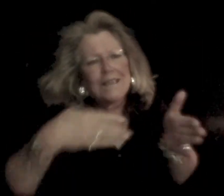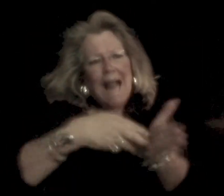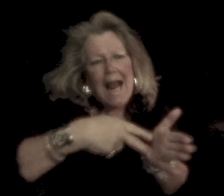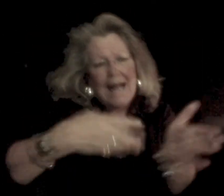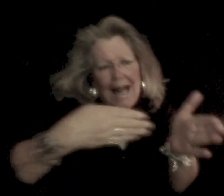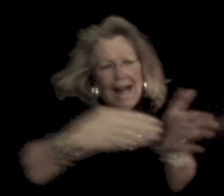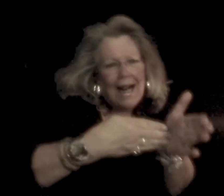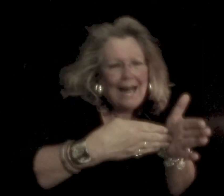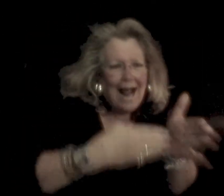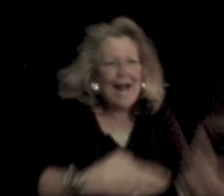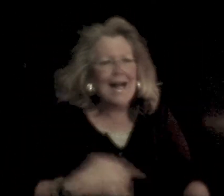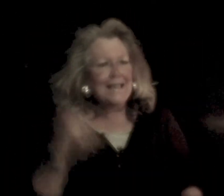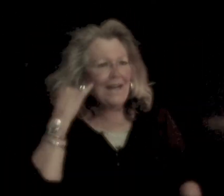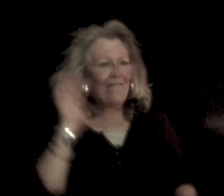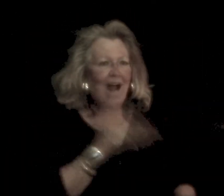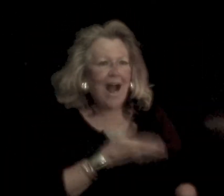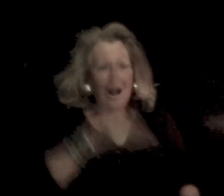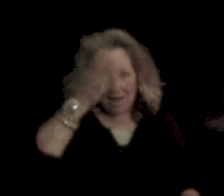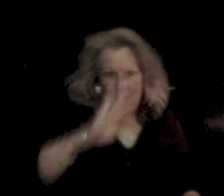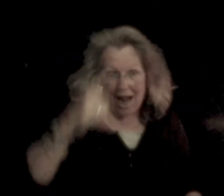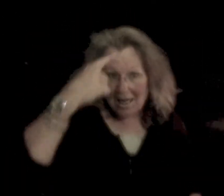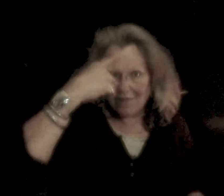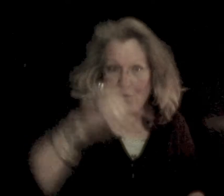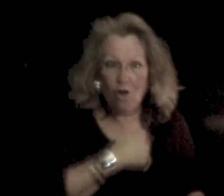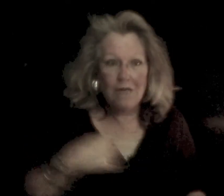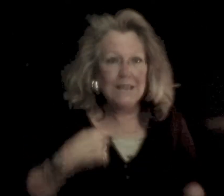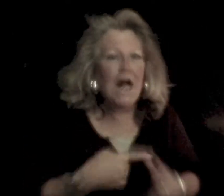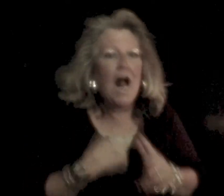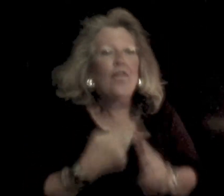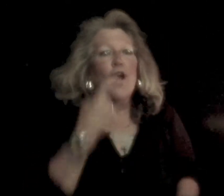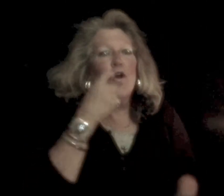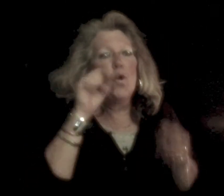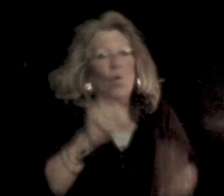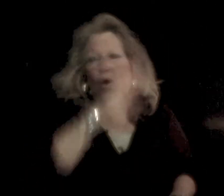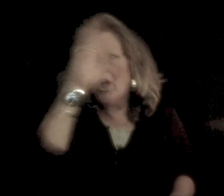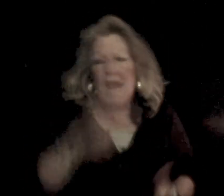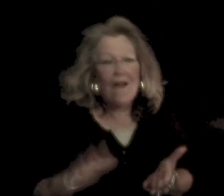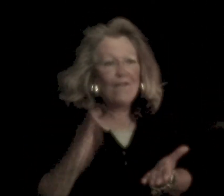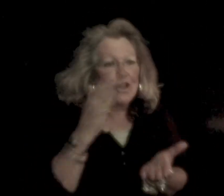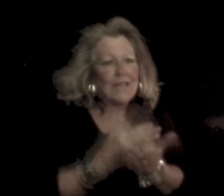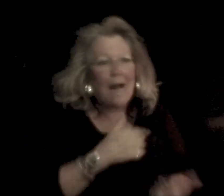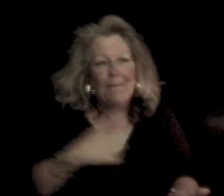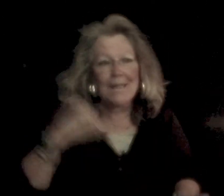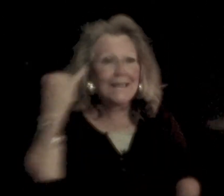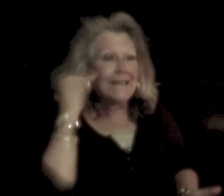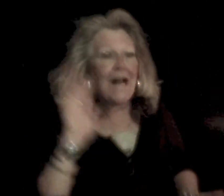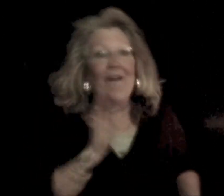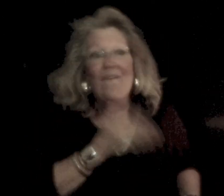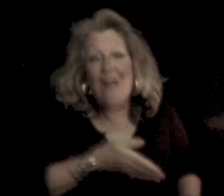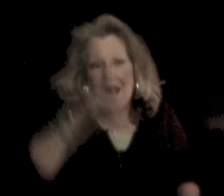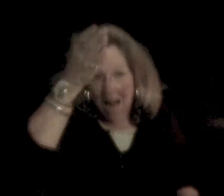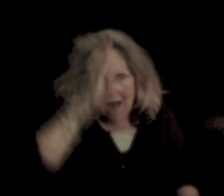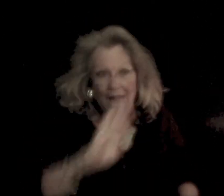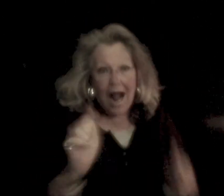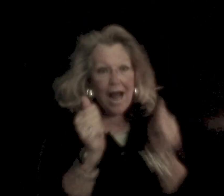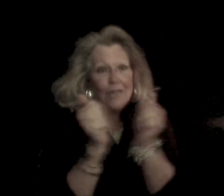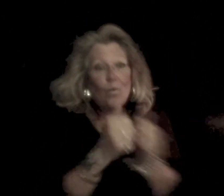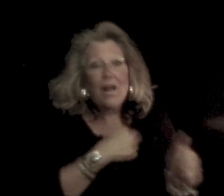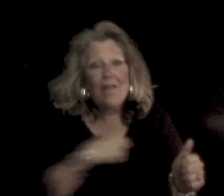stand against I've got it's force Let me do it in ourselves And if I've got it's worse